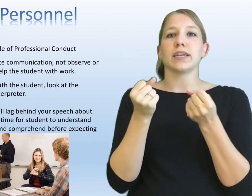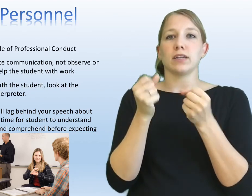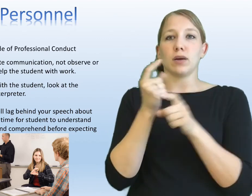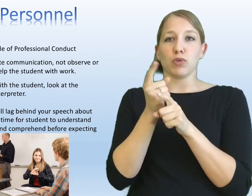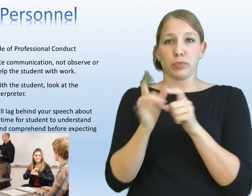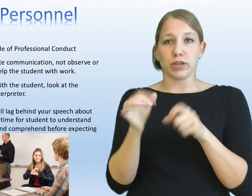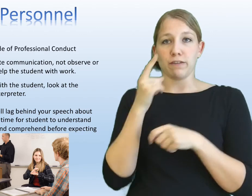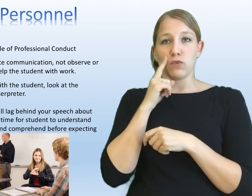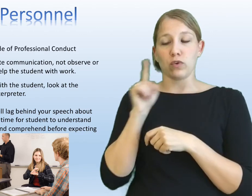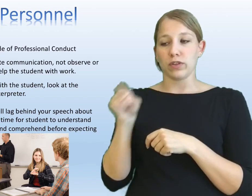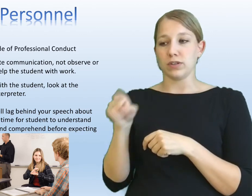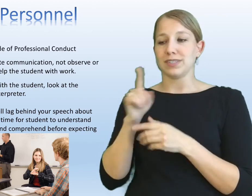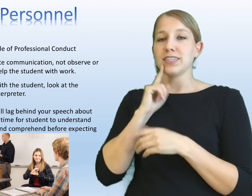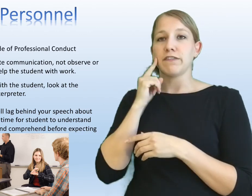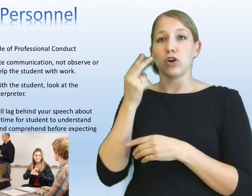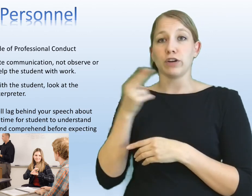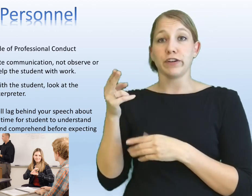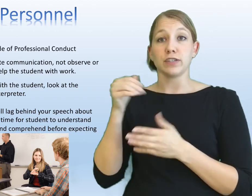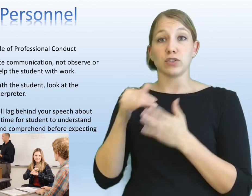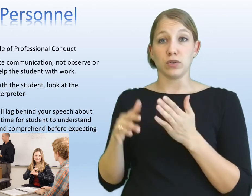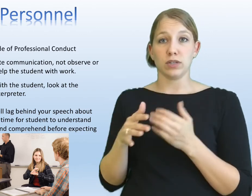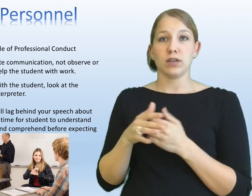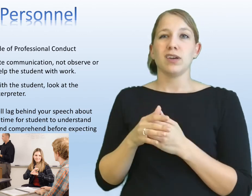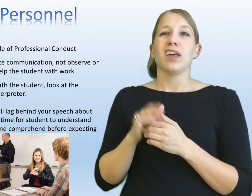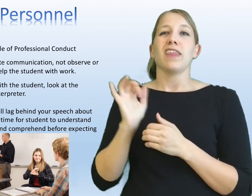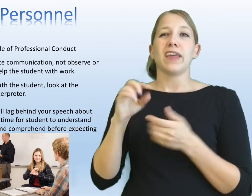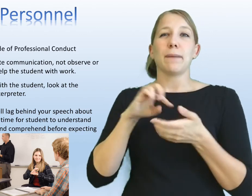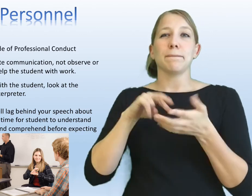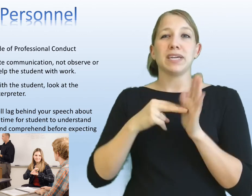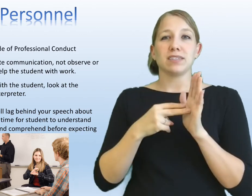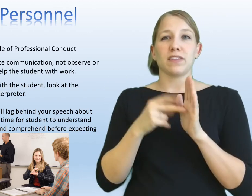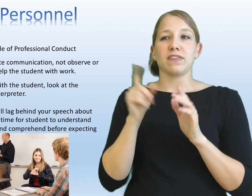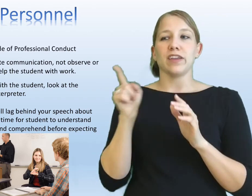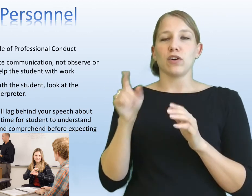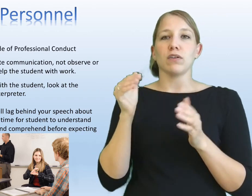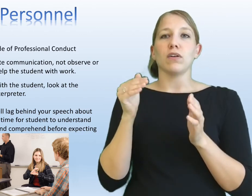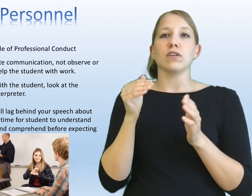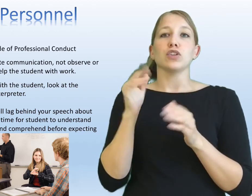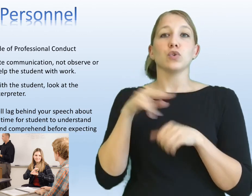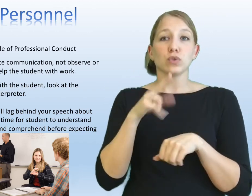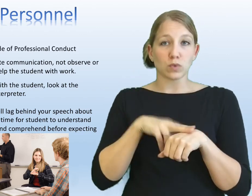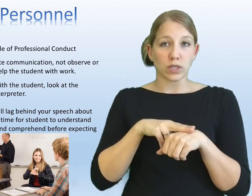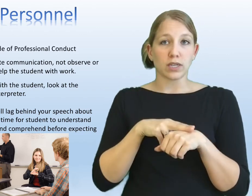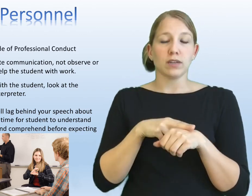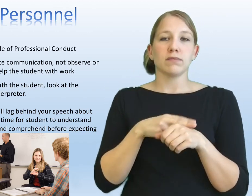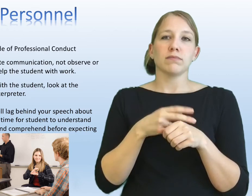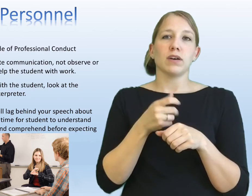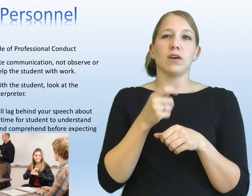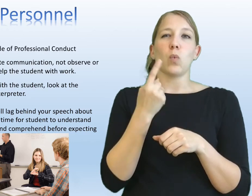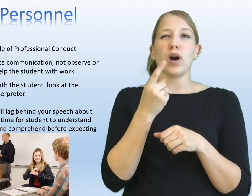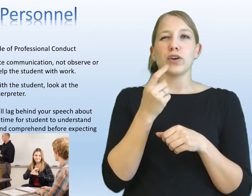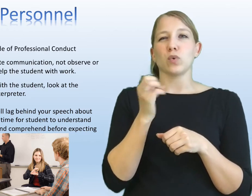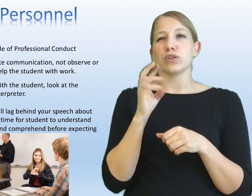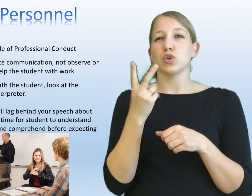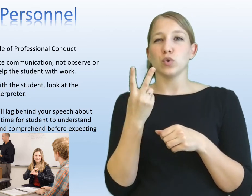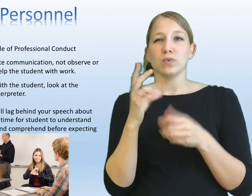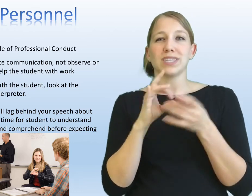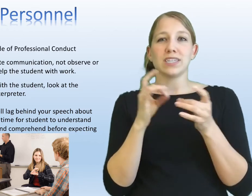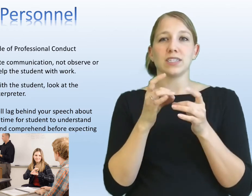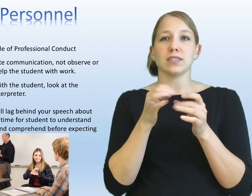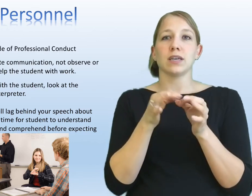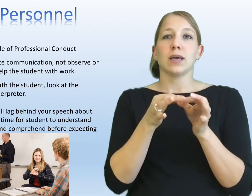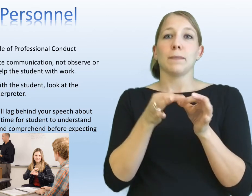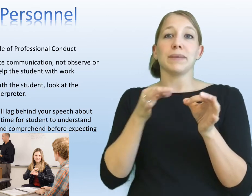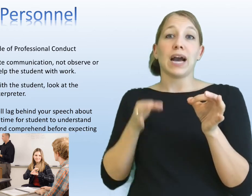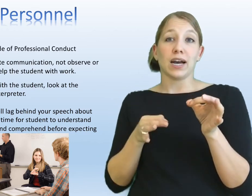sign it appropriately for the deaf and hard of hearing student. And that means that they're usually one or two